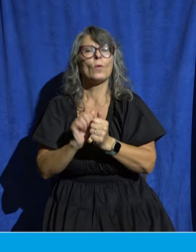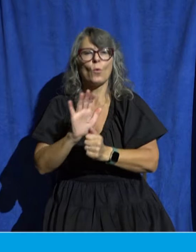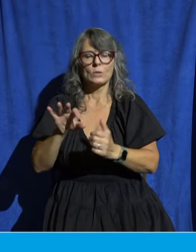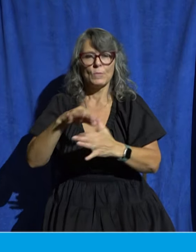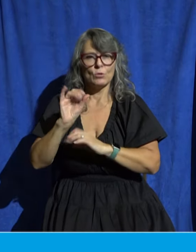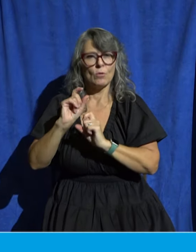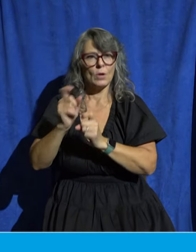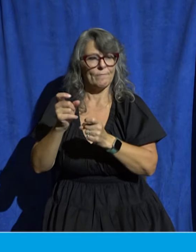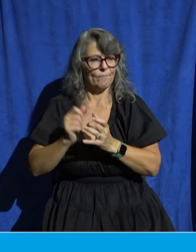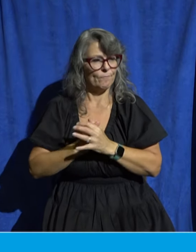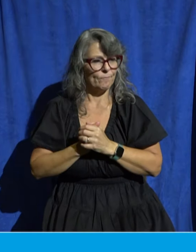God on display